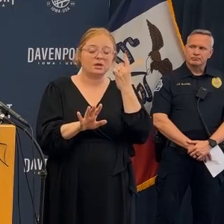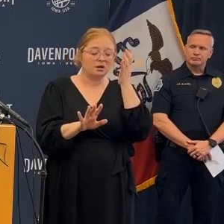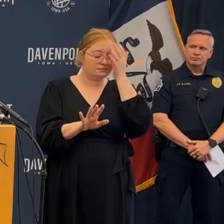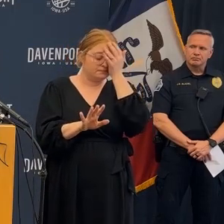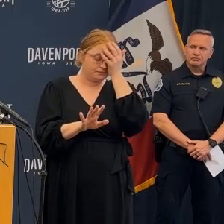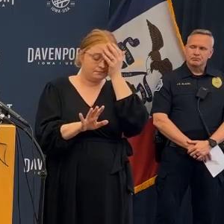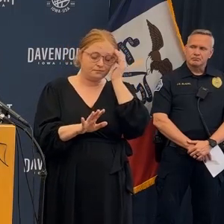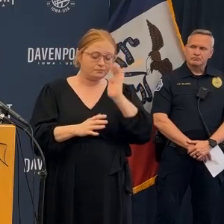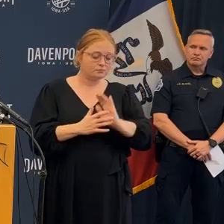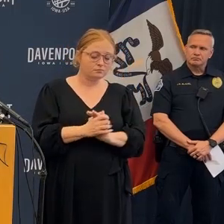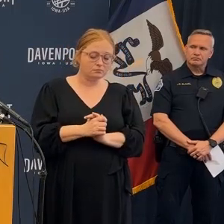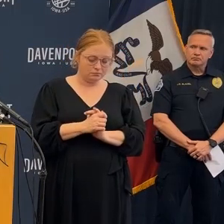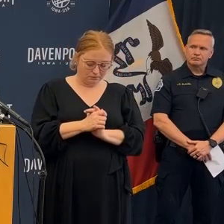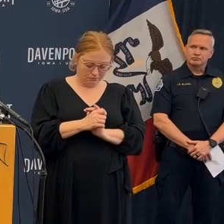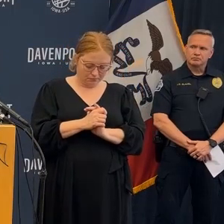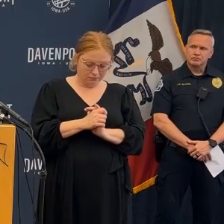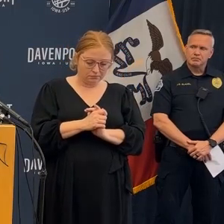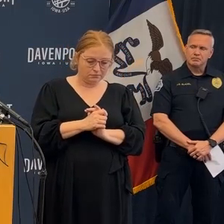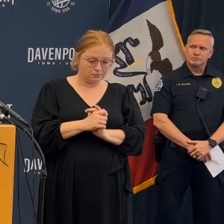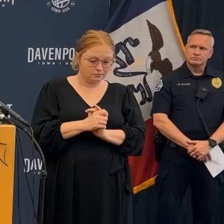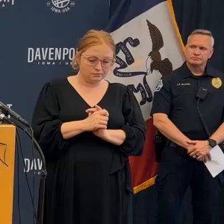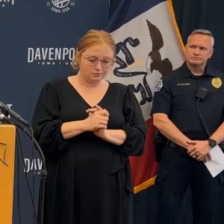I apologize that I get upset but